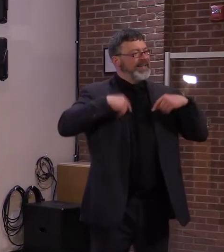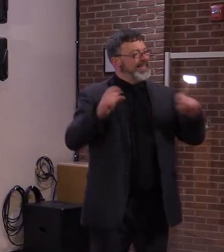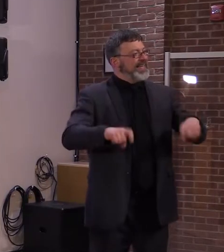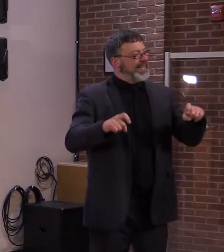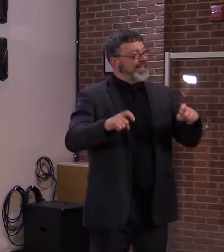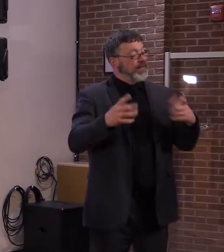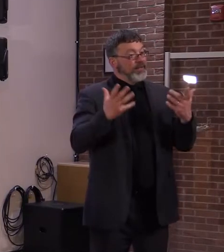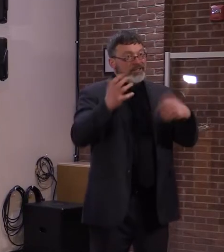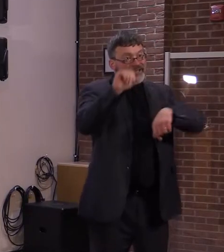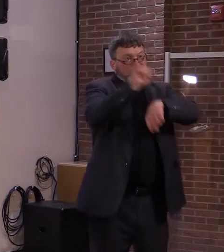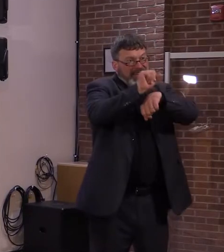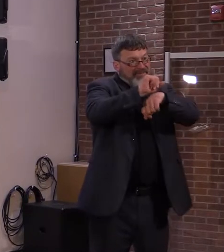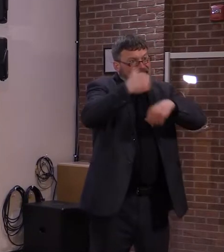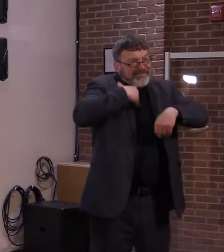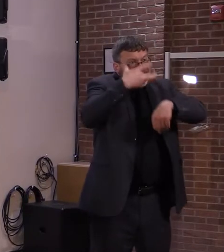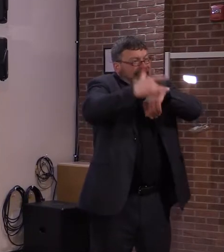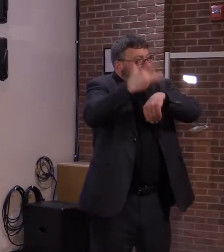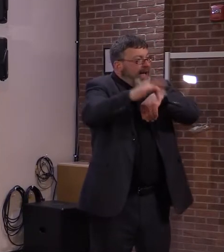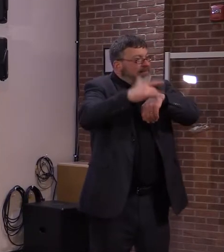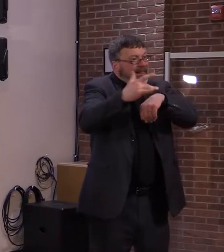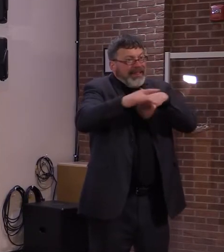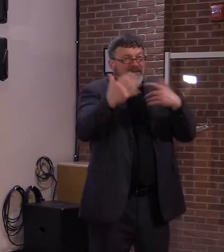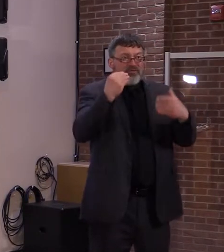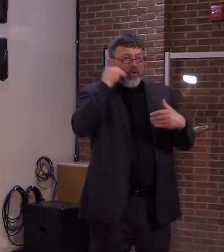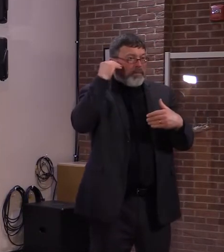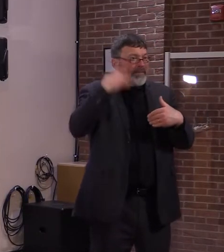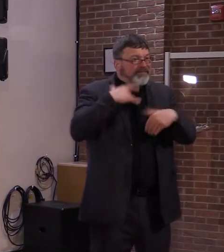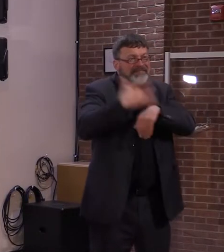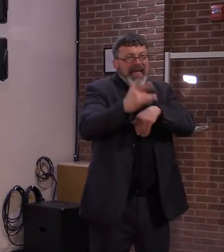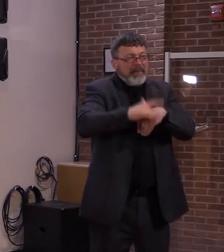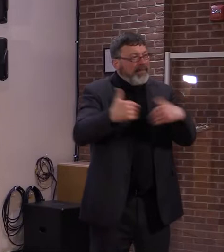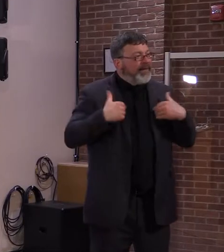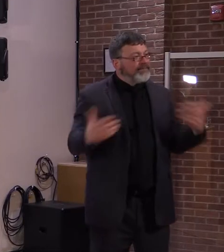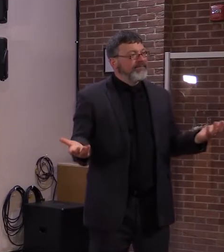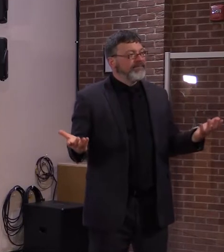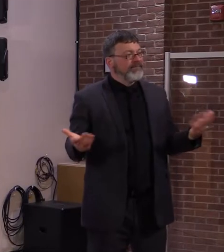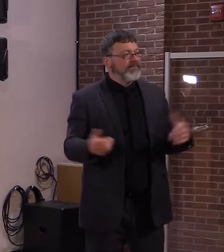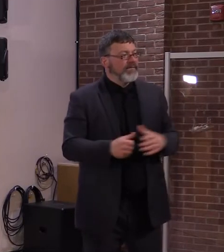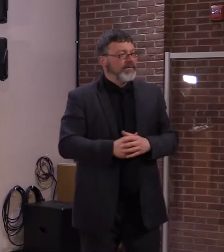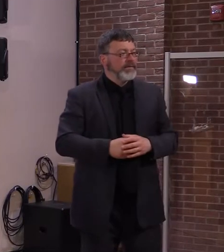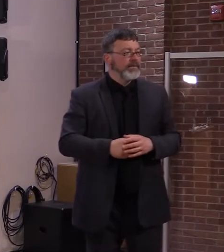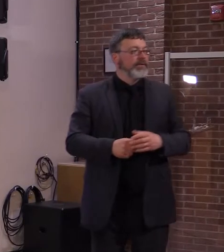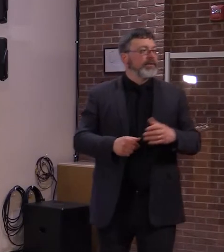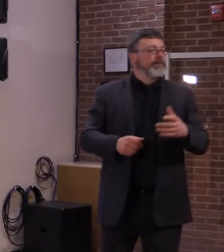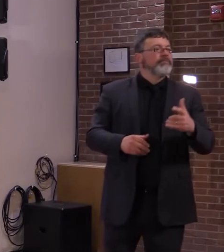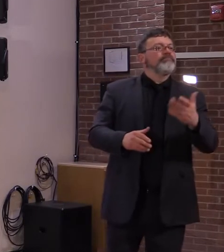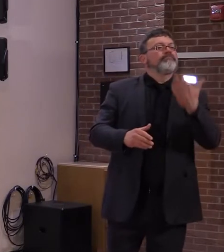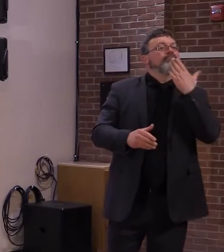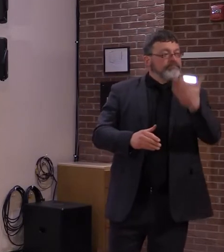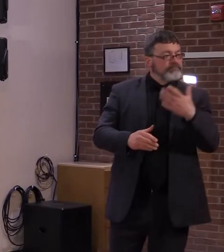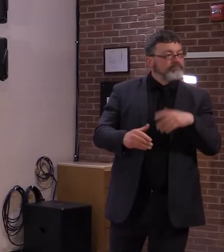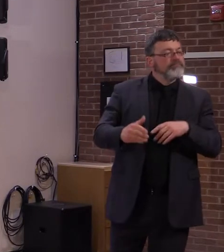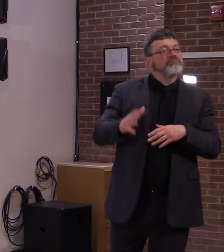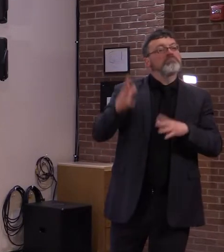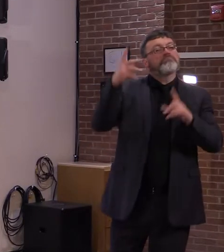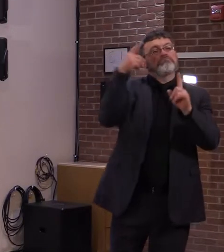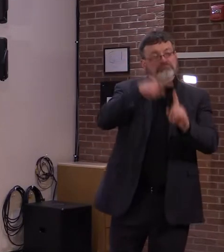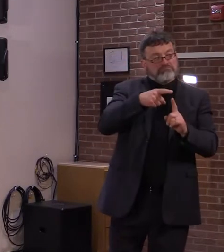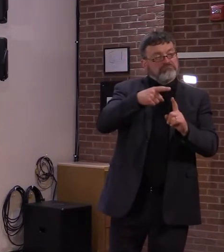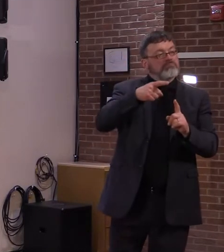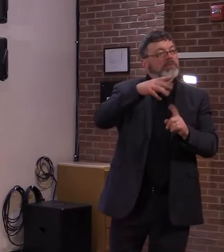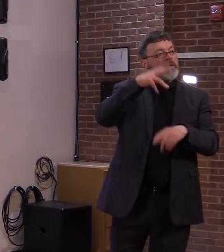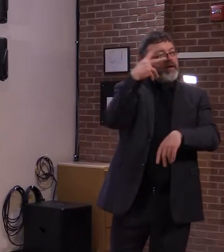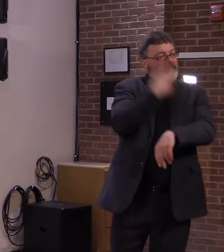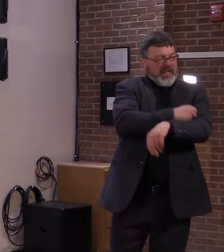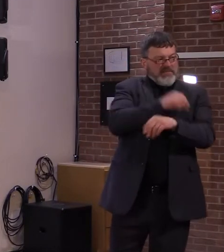Okay. Thank you. I have a question about vaccine and recording the vaccine. Does the state or I don't